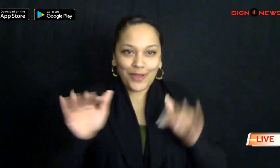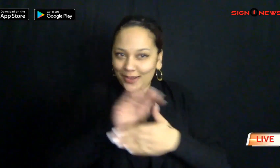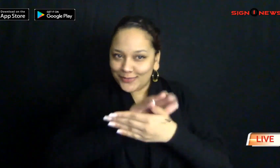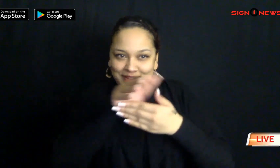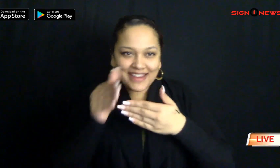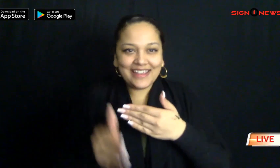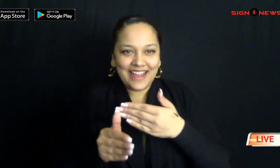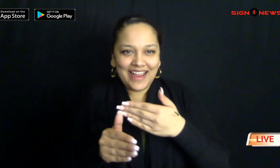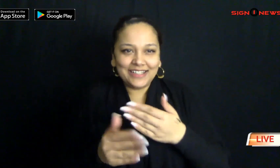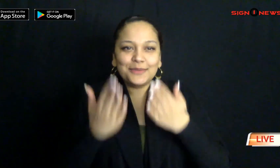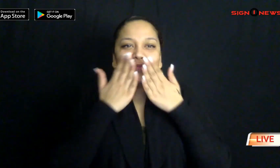weekend